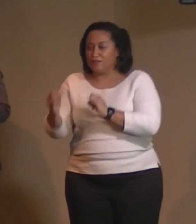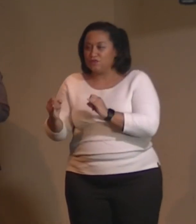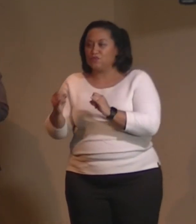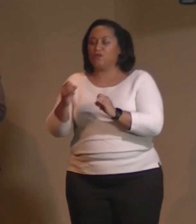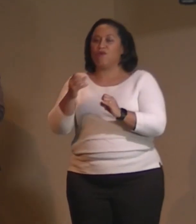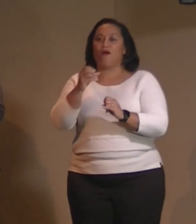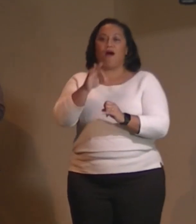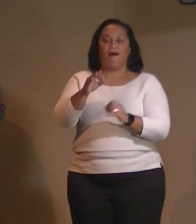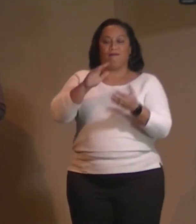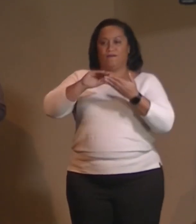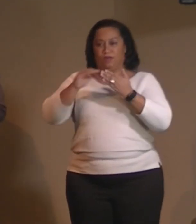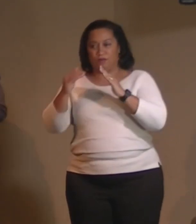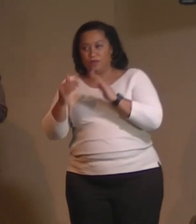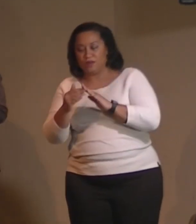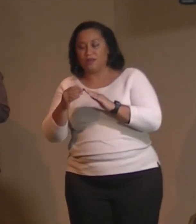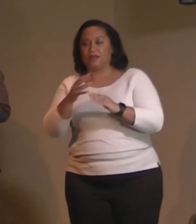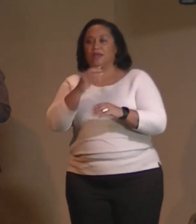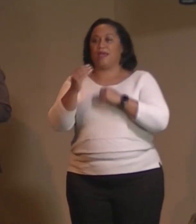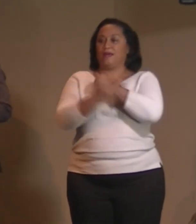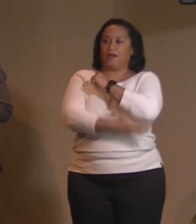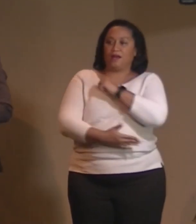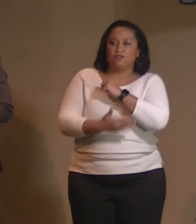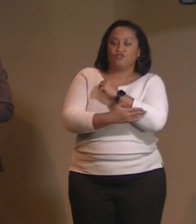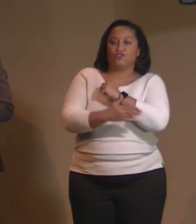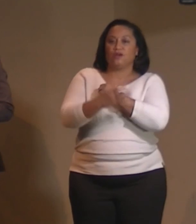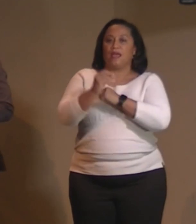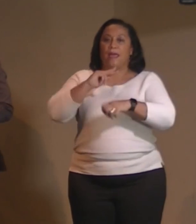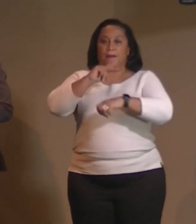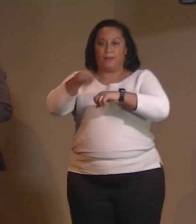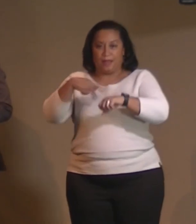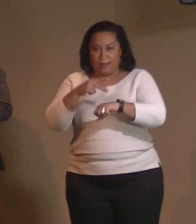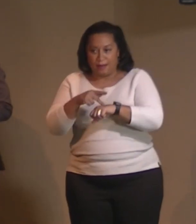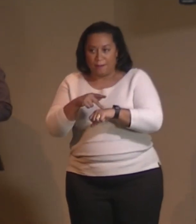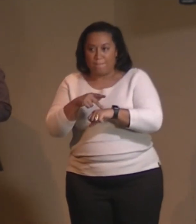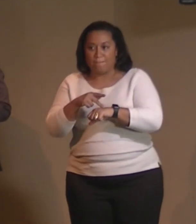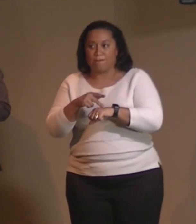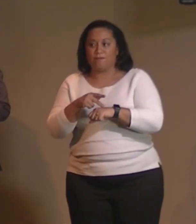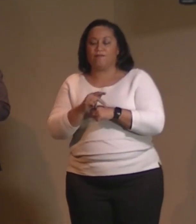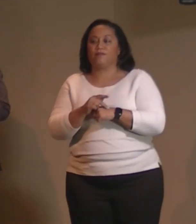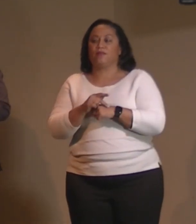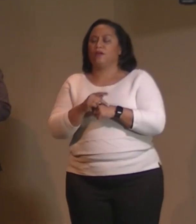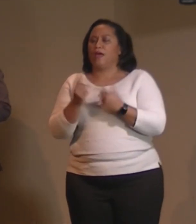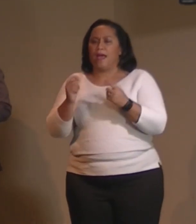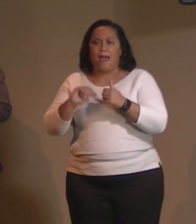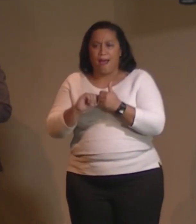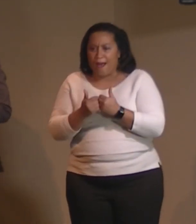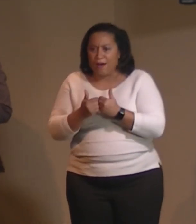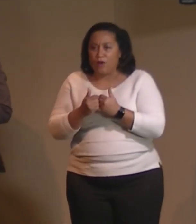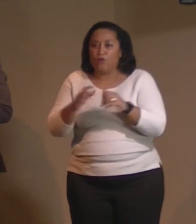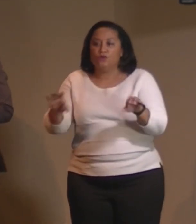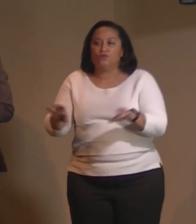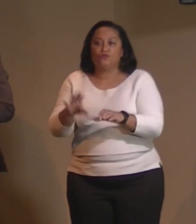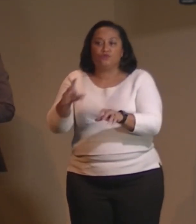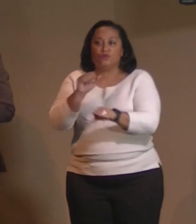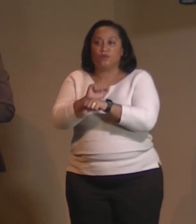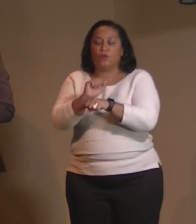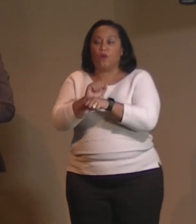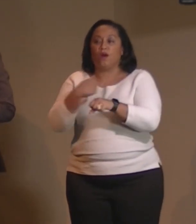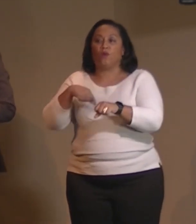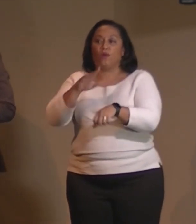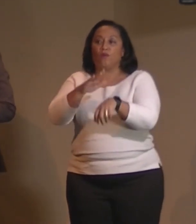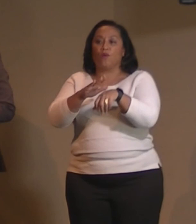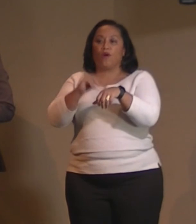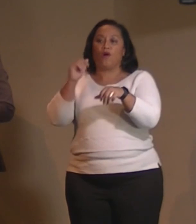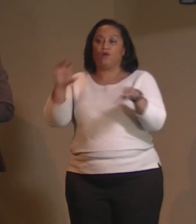community, and of country, and of planet by doing the work we are called to do on